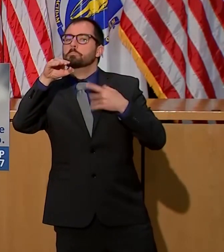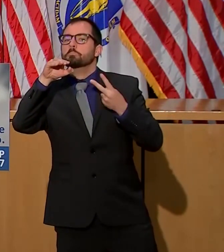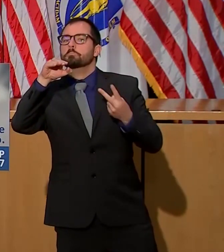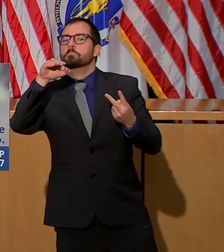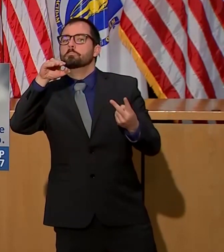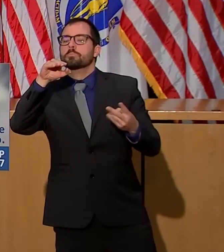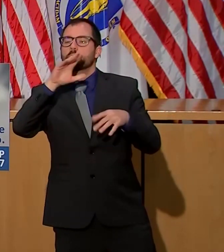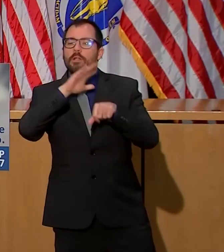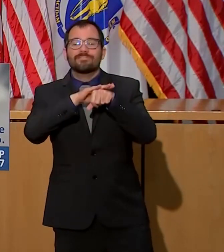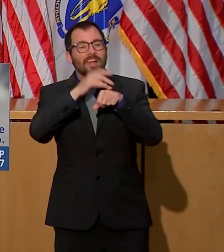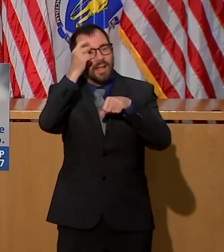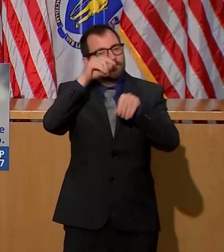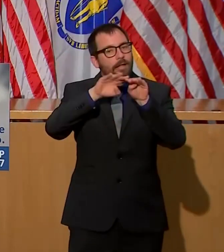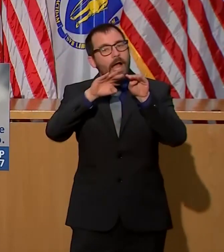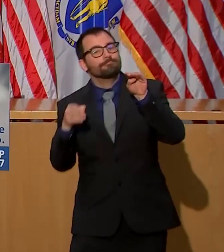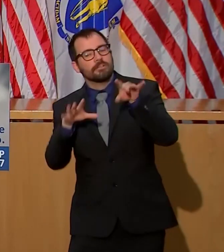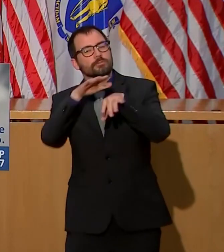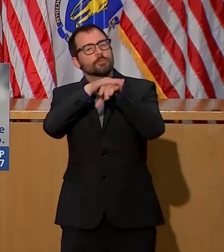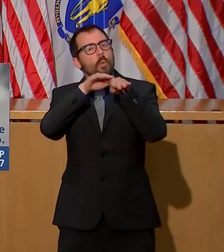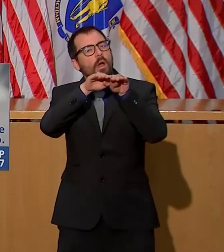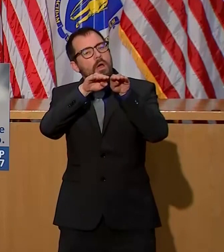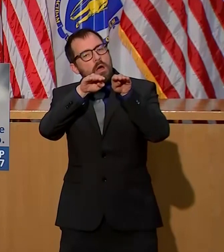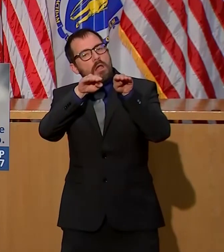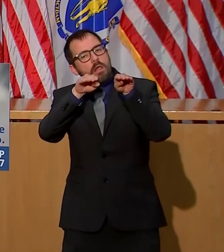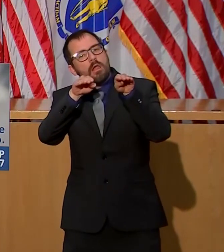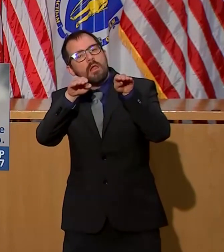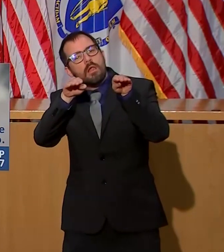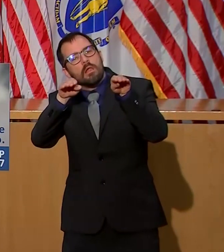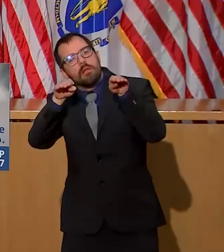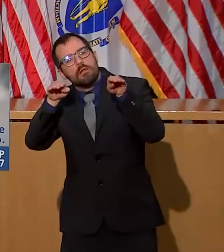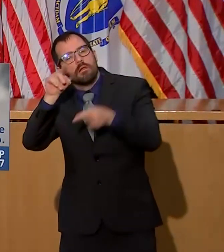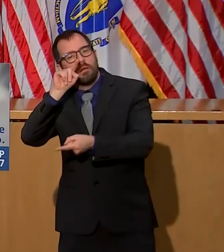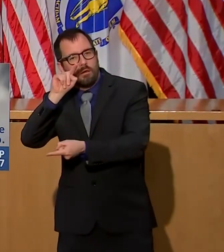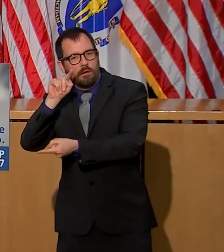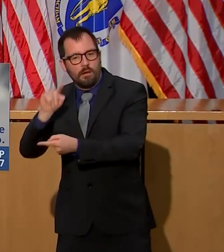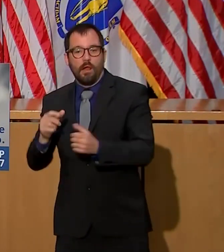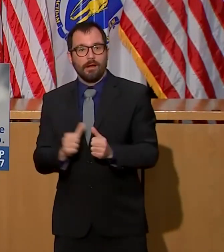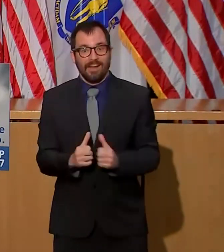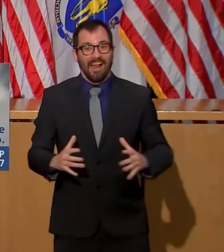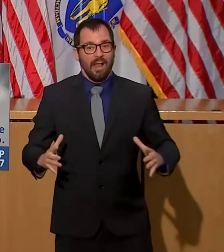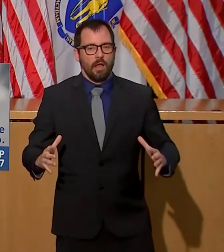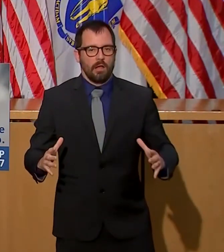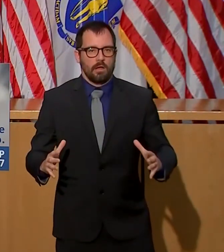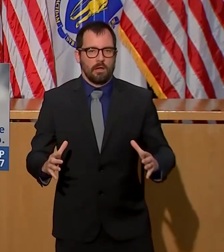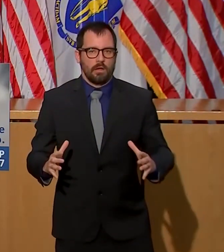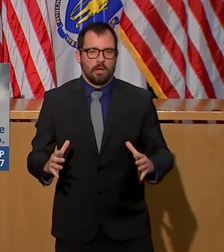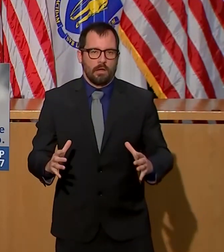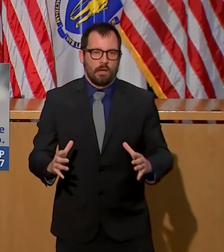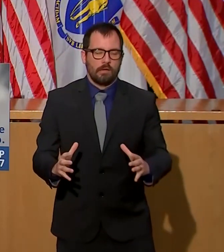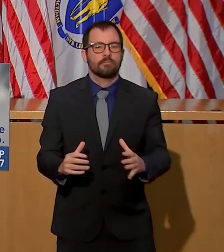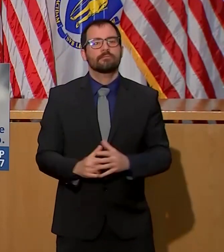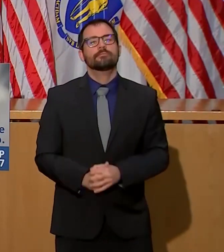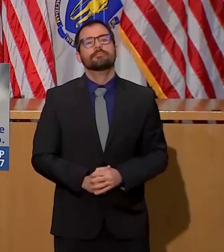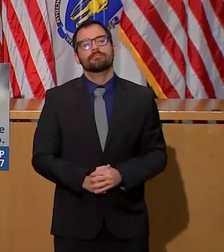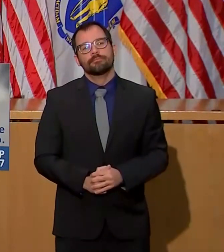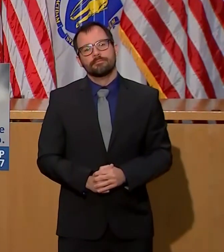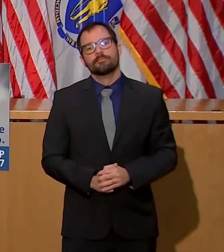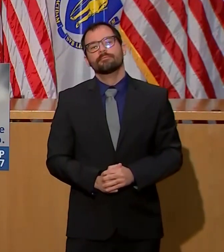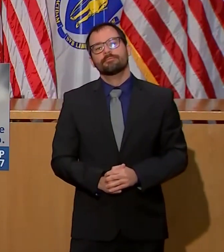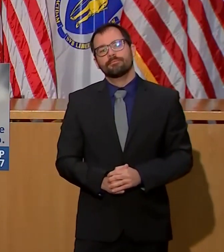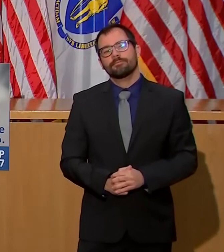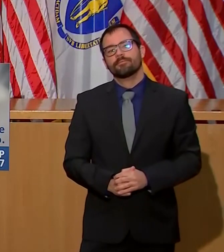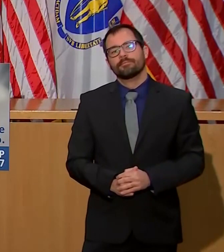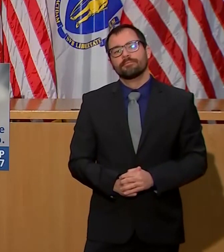about 7% of those who test positive require hospitalizations statewide. The state's hospitalization rate has remained